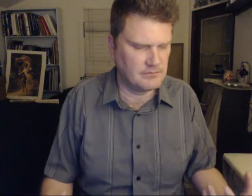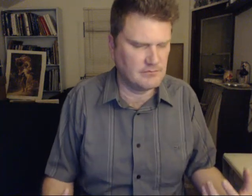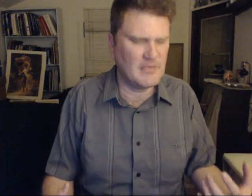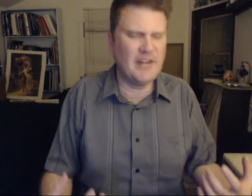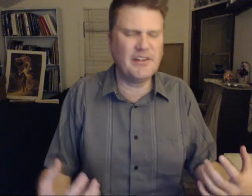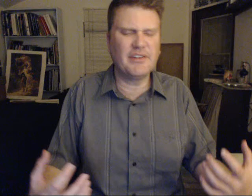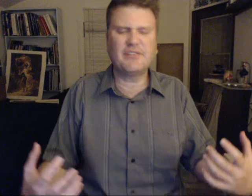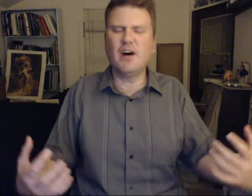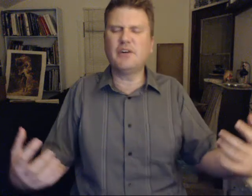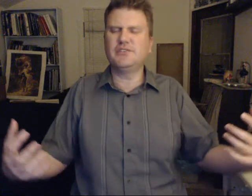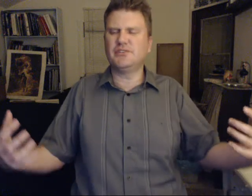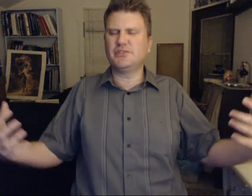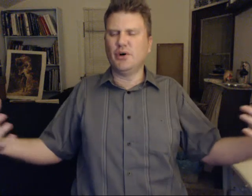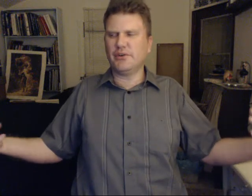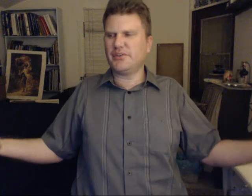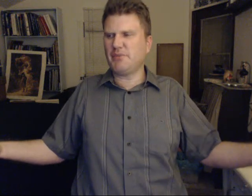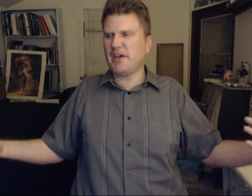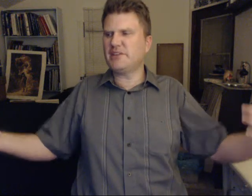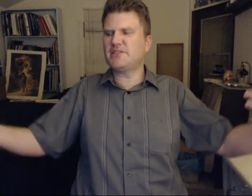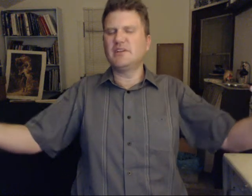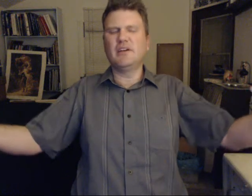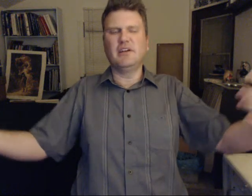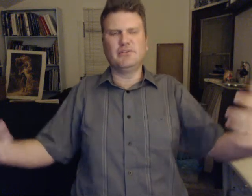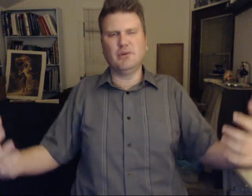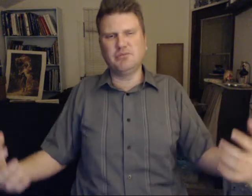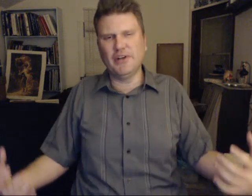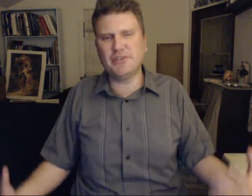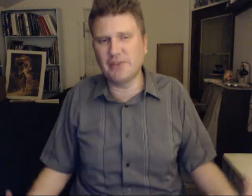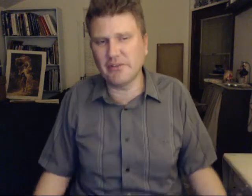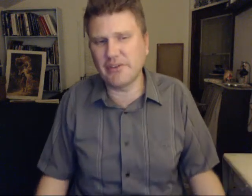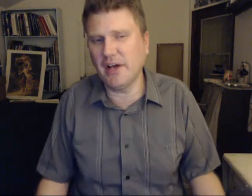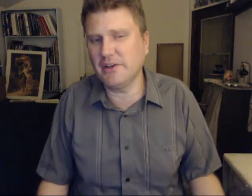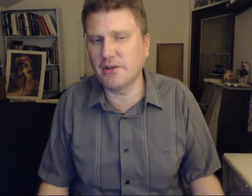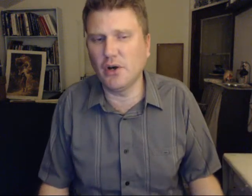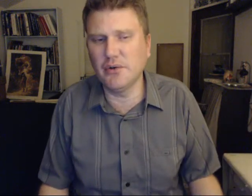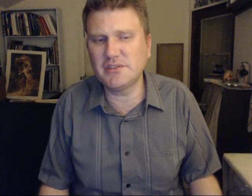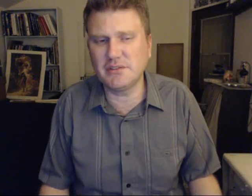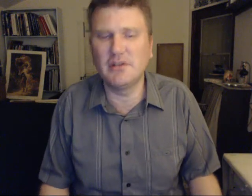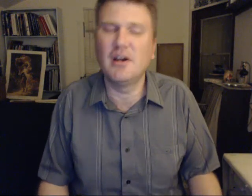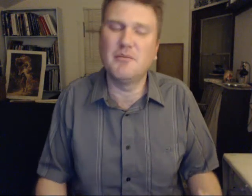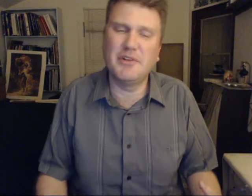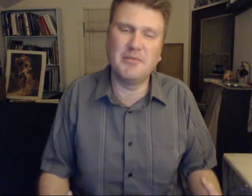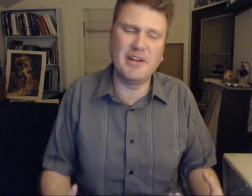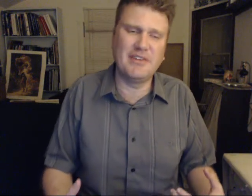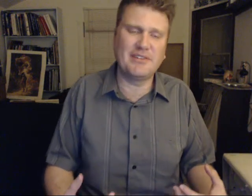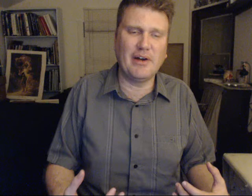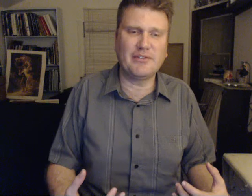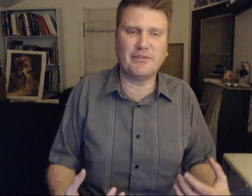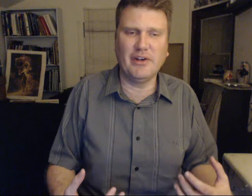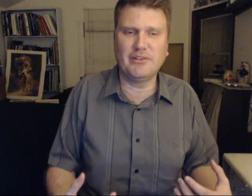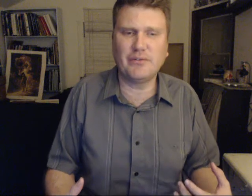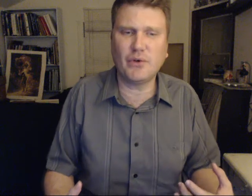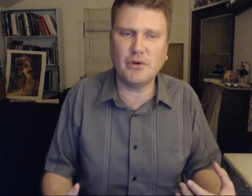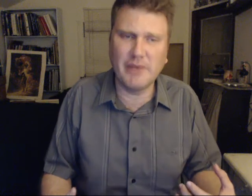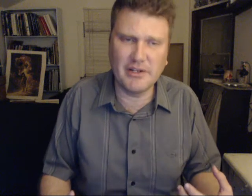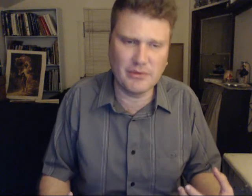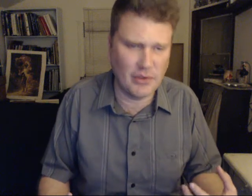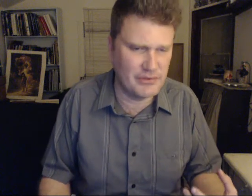And in this knowledge, your soul expands into a place you never thought it could go into. But many of these lives are very difficult, and many do go into